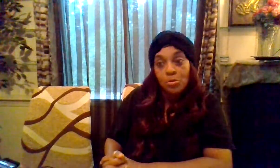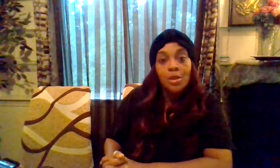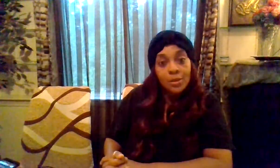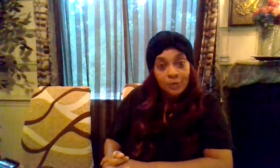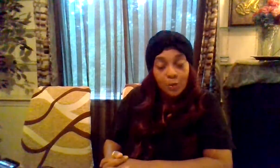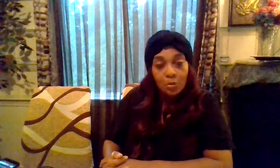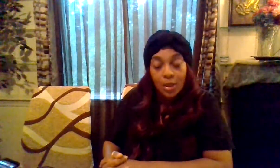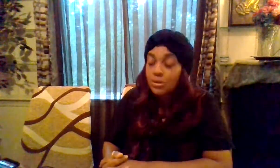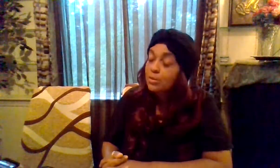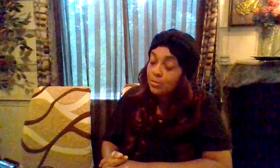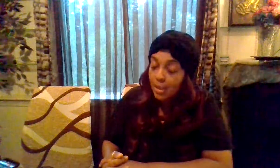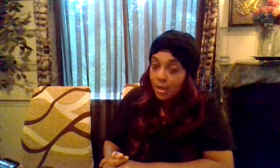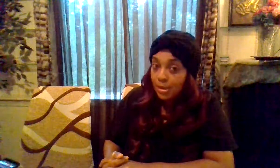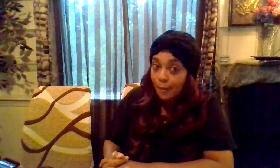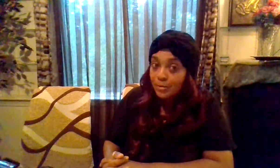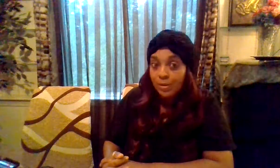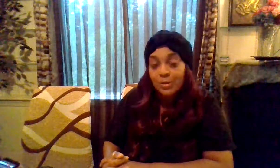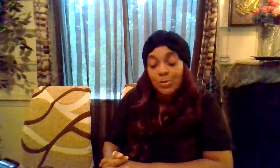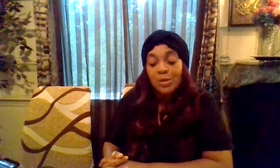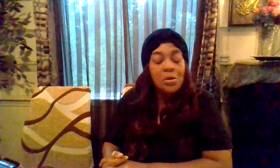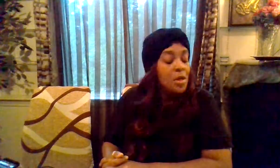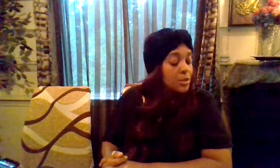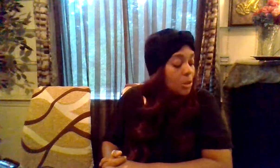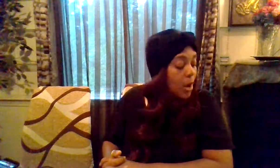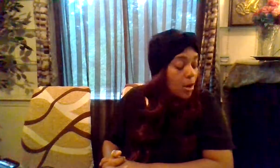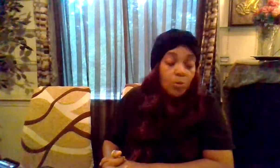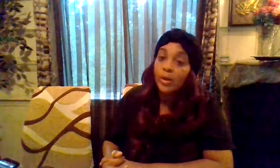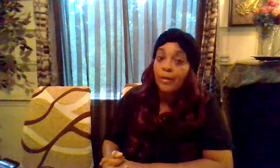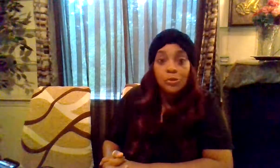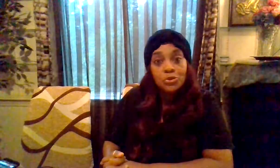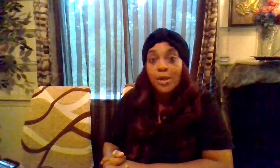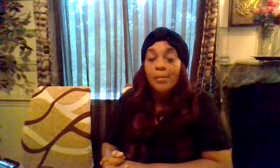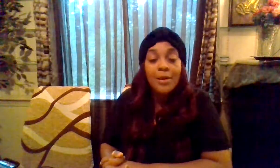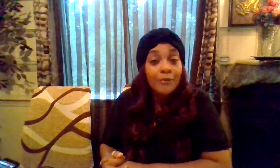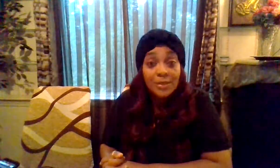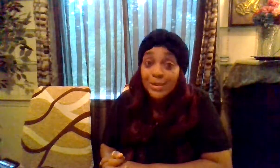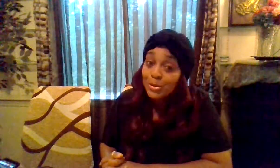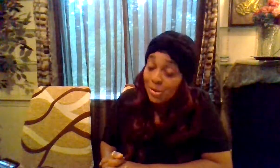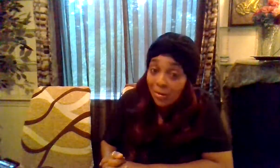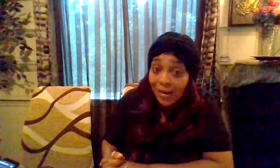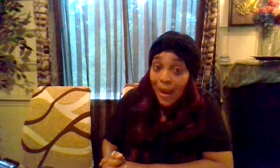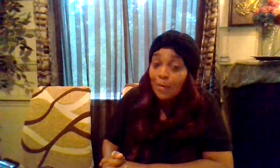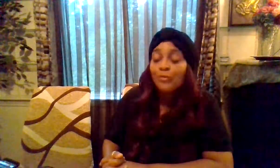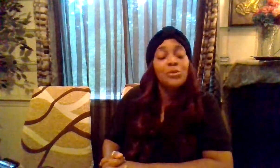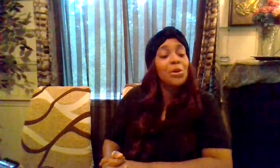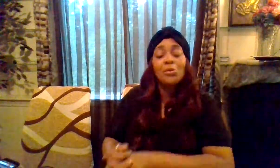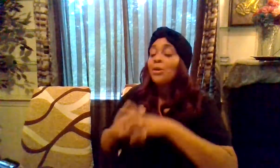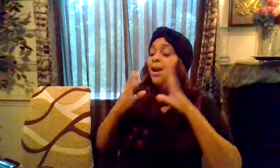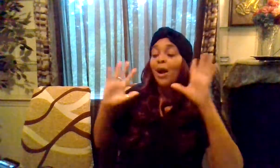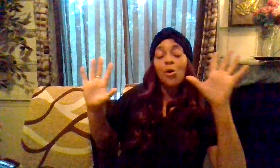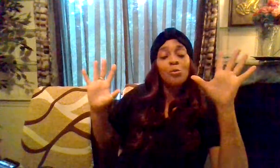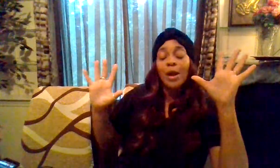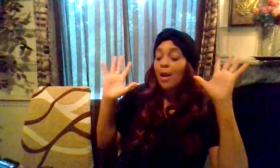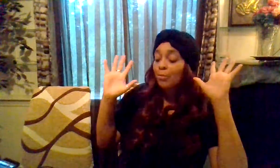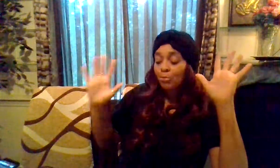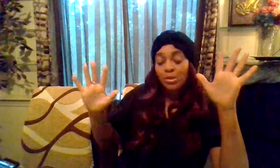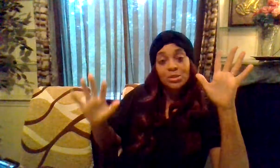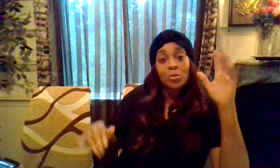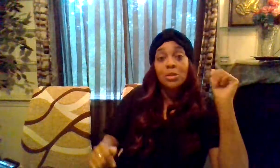know leave a donation cash app is there as well so i hope whatever you're trying to manifest into your life you know i hope i bring so many